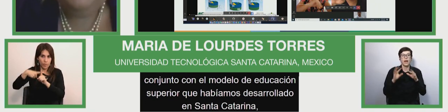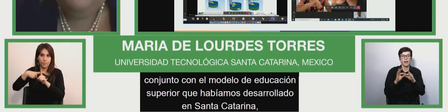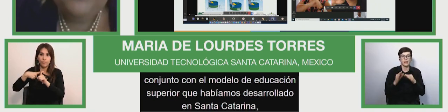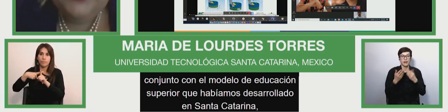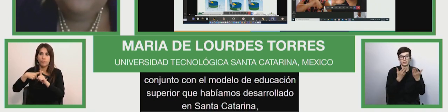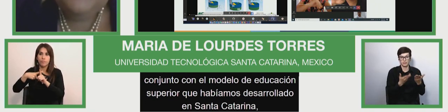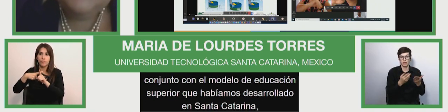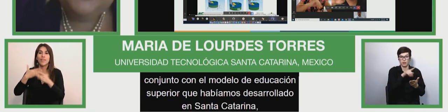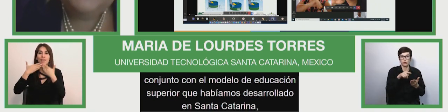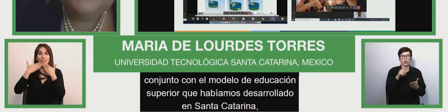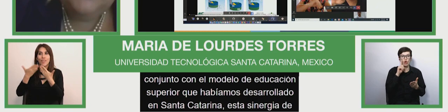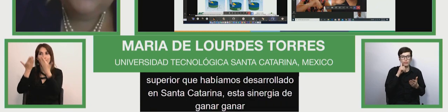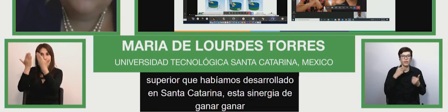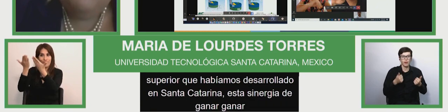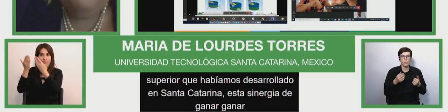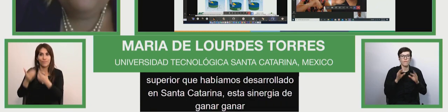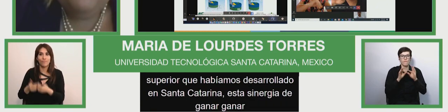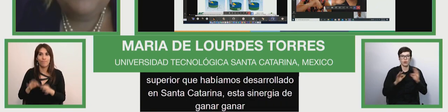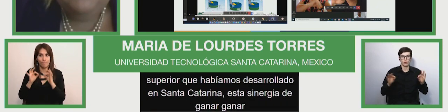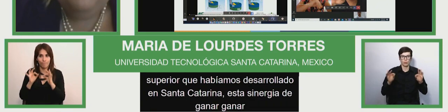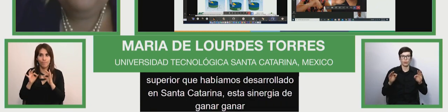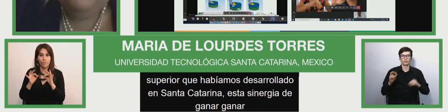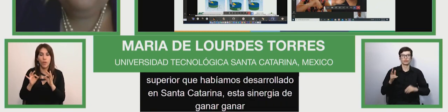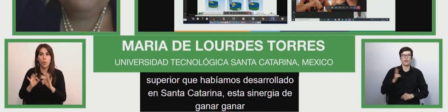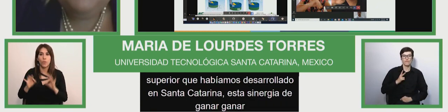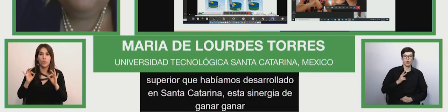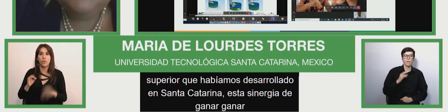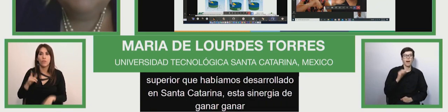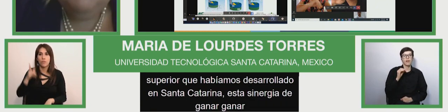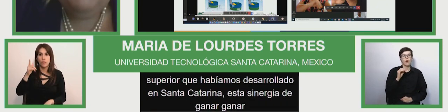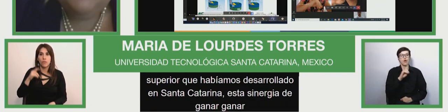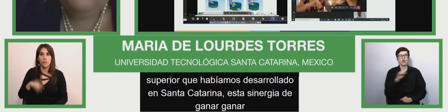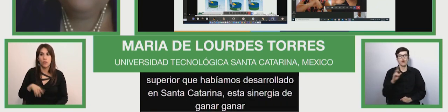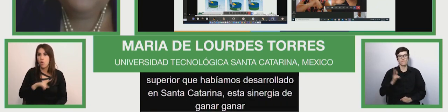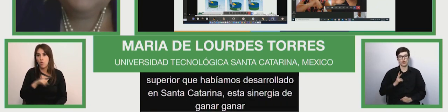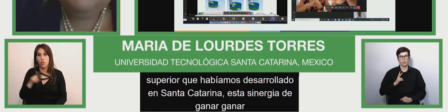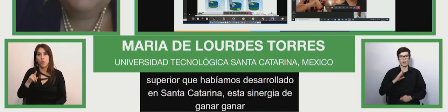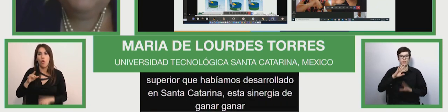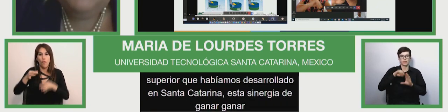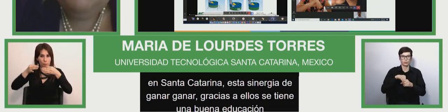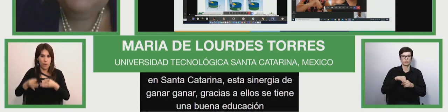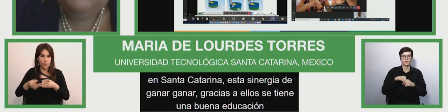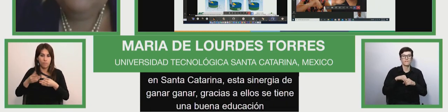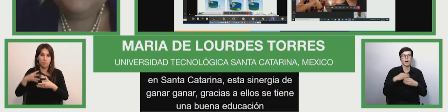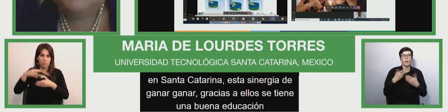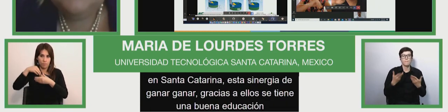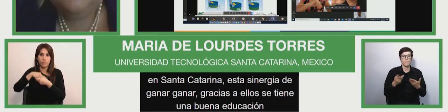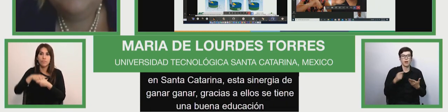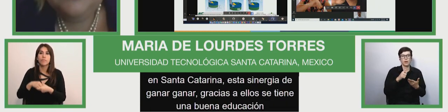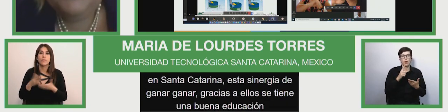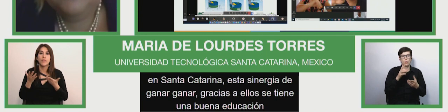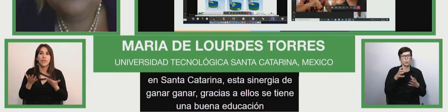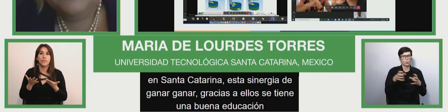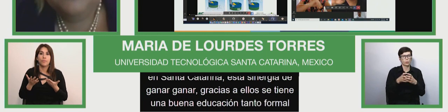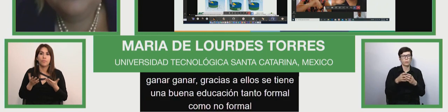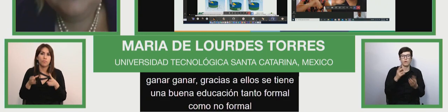which we had seen and developed in santa catalina we developed and the synergy of win-win in also to given that